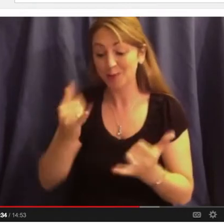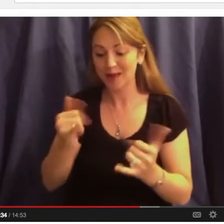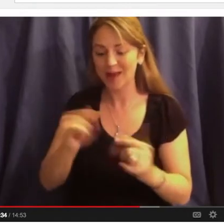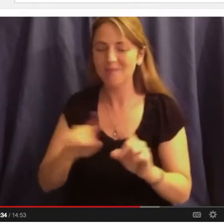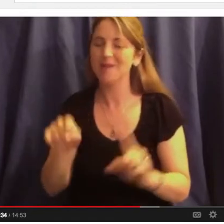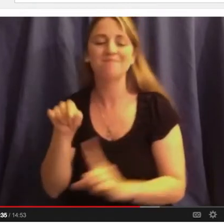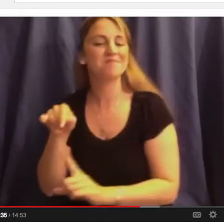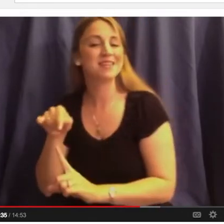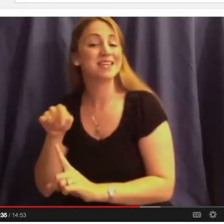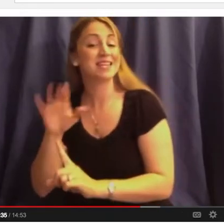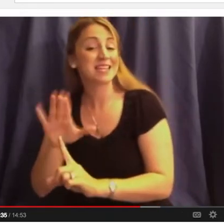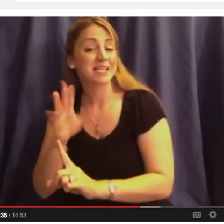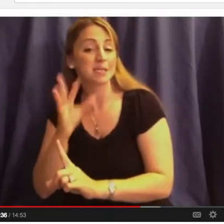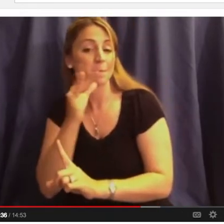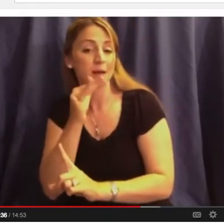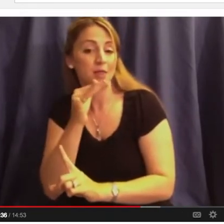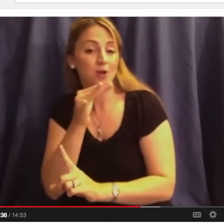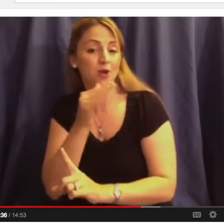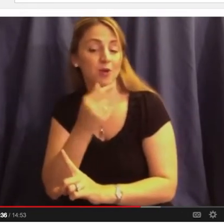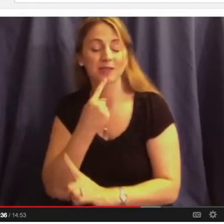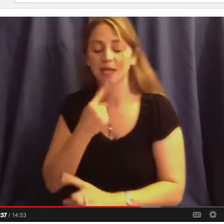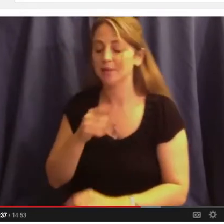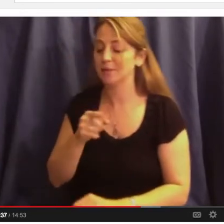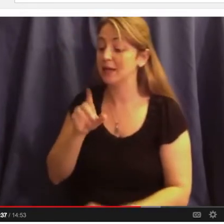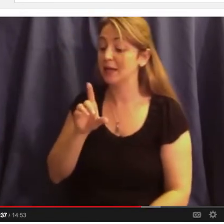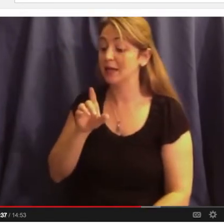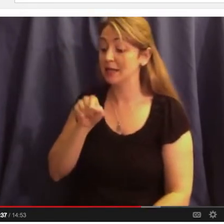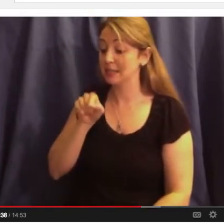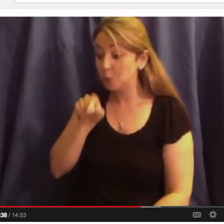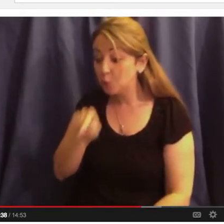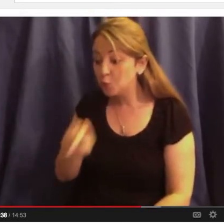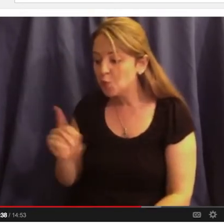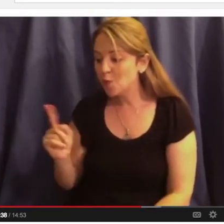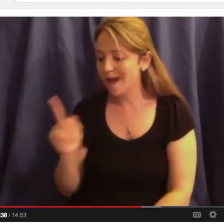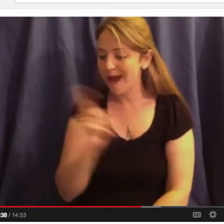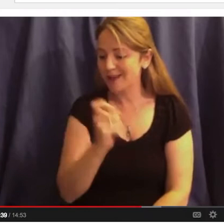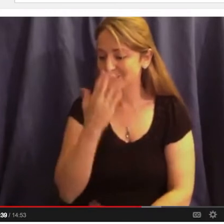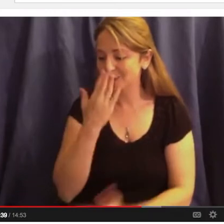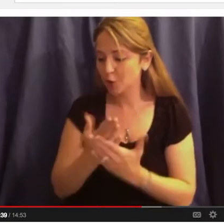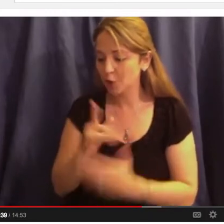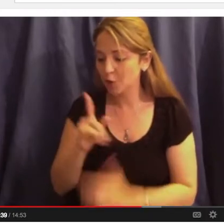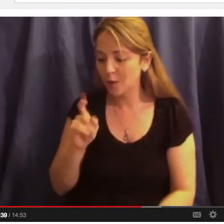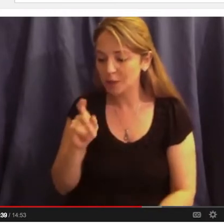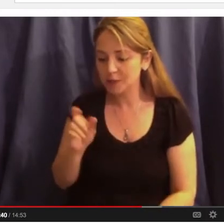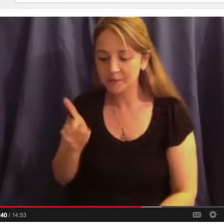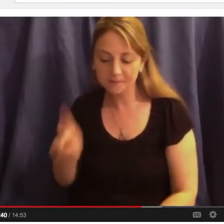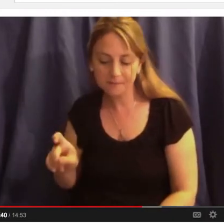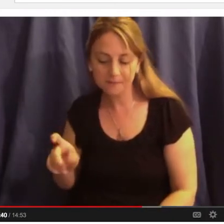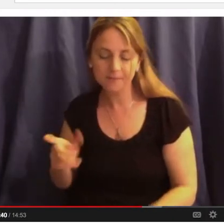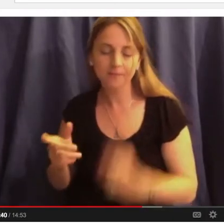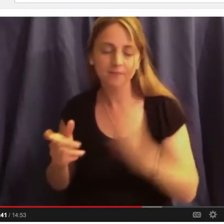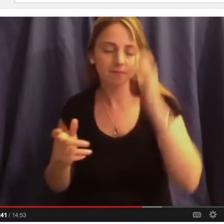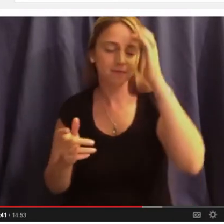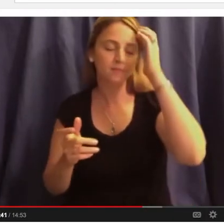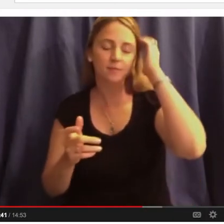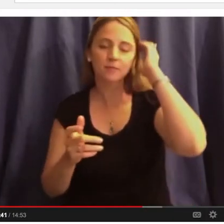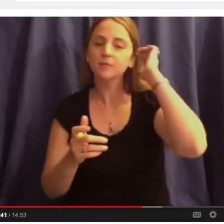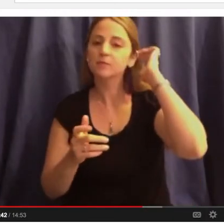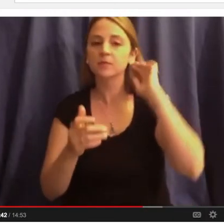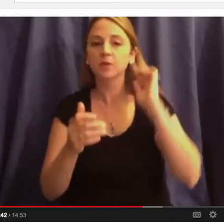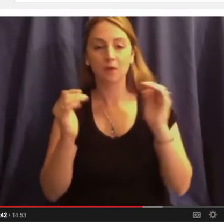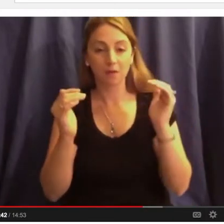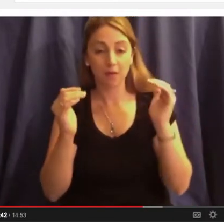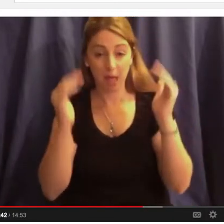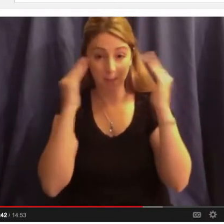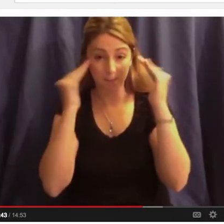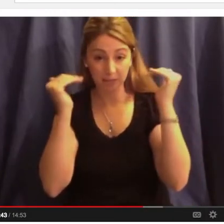say, Izzy, did you ask a good question today? And so high expectations have to do with curiosity and encouraging young people to